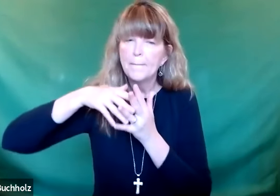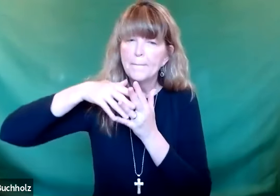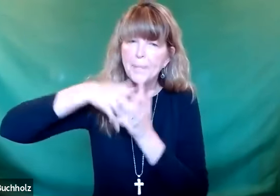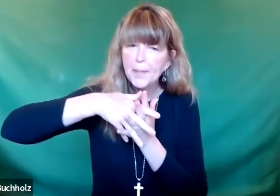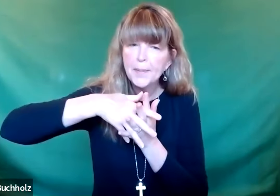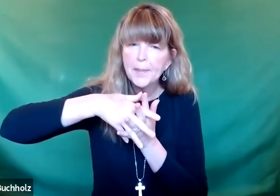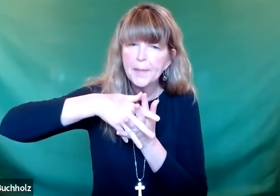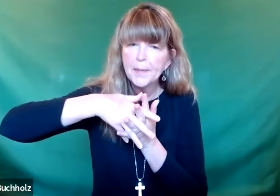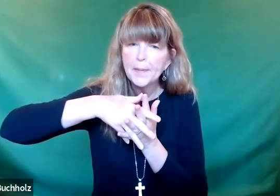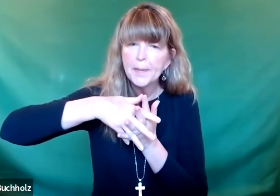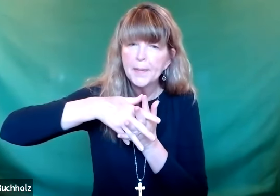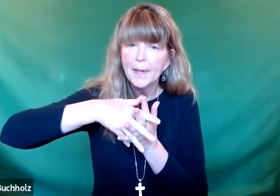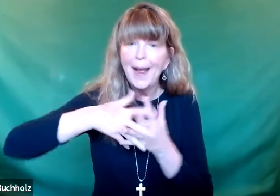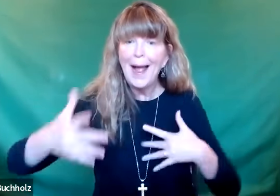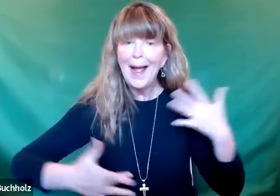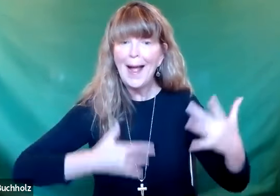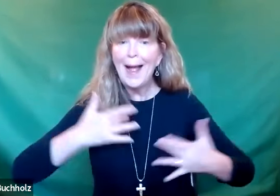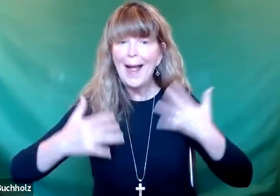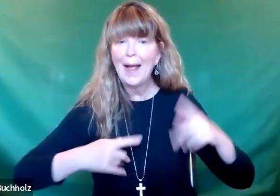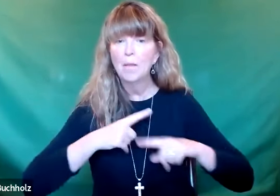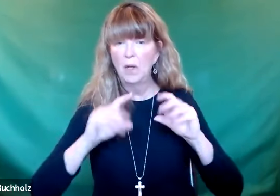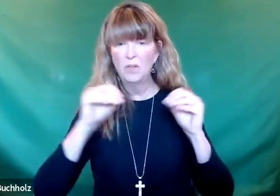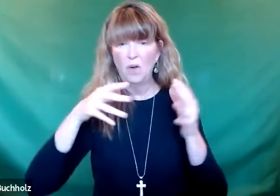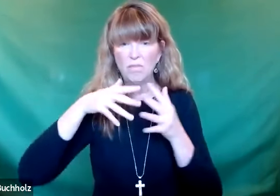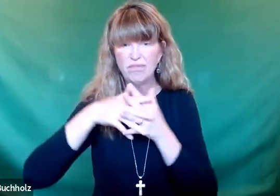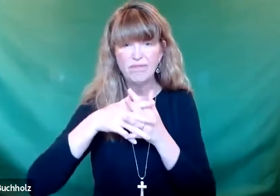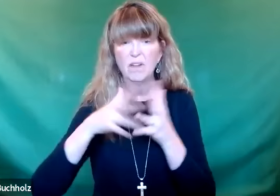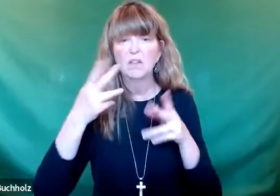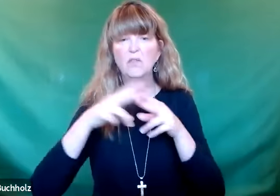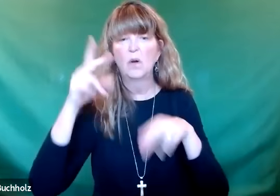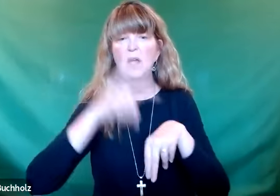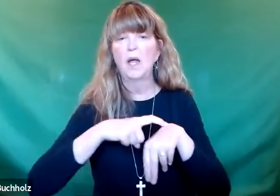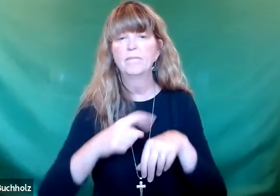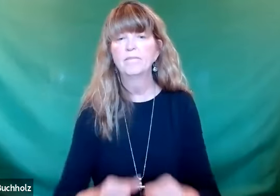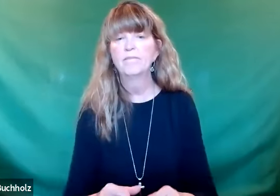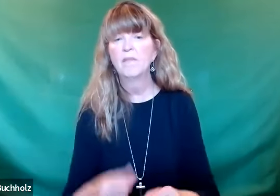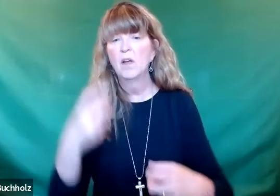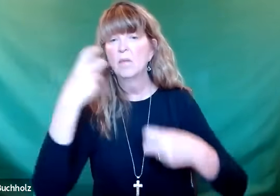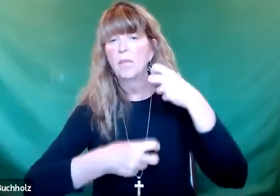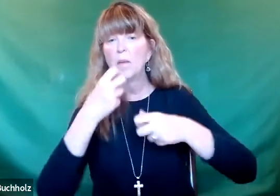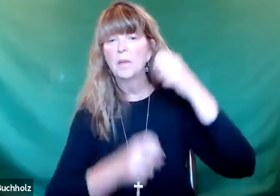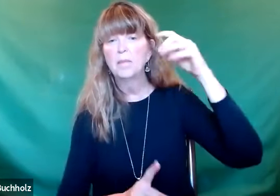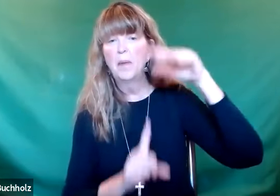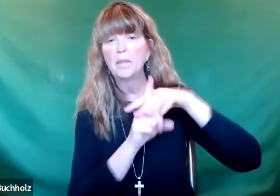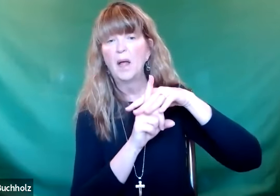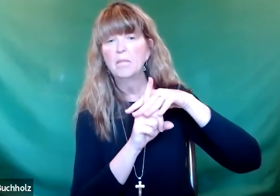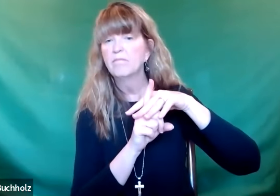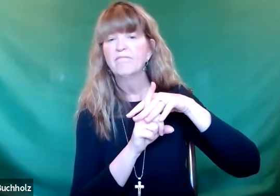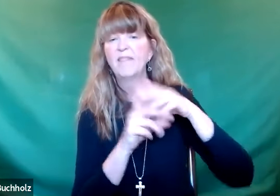and responds with joy but has no roots, and then falls away in a short